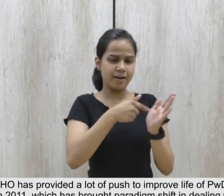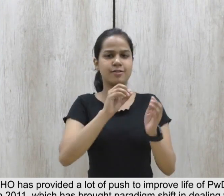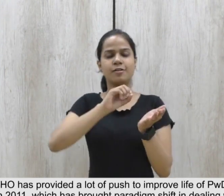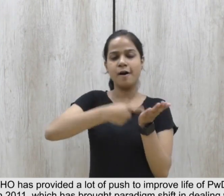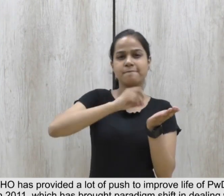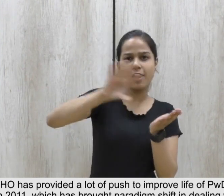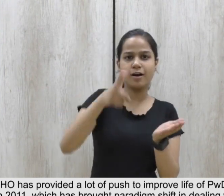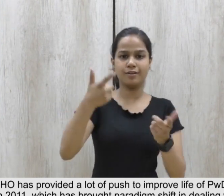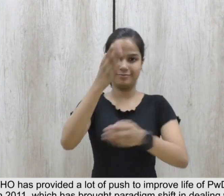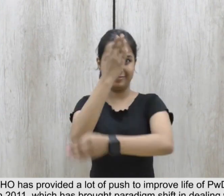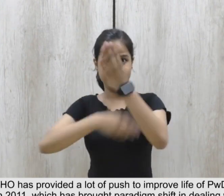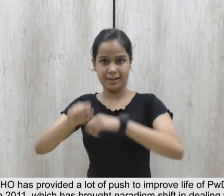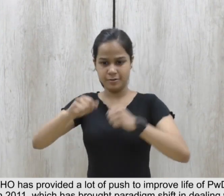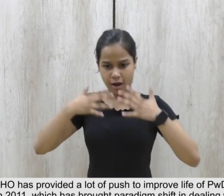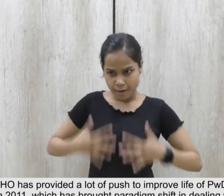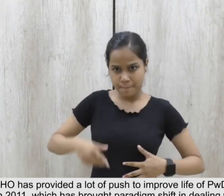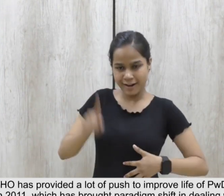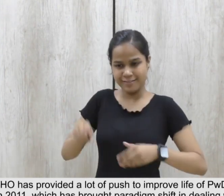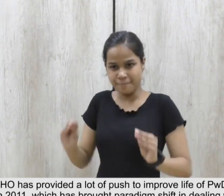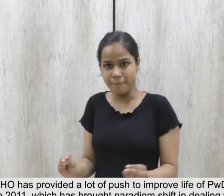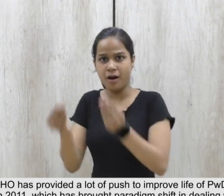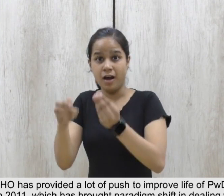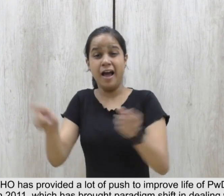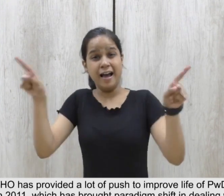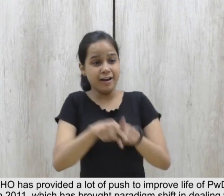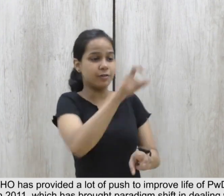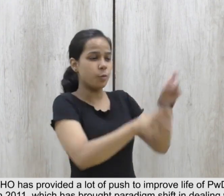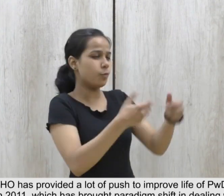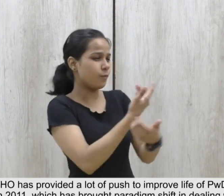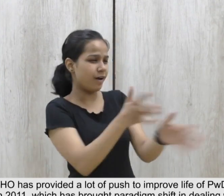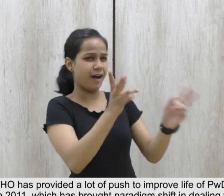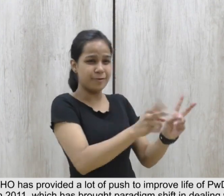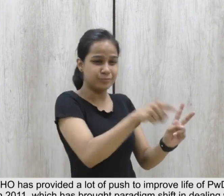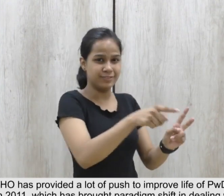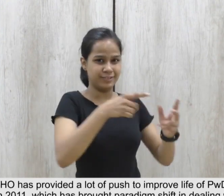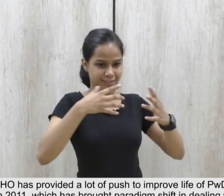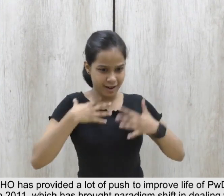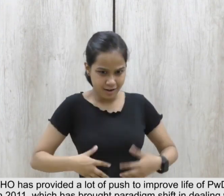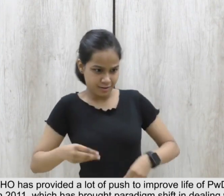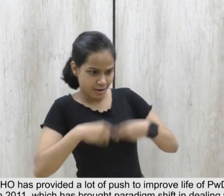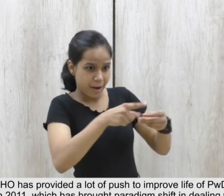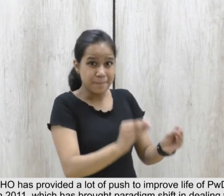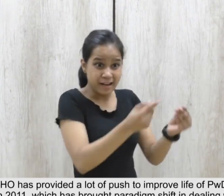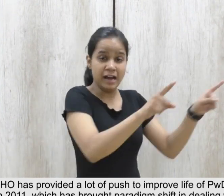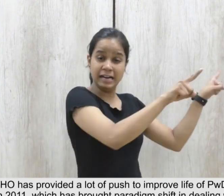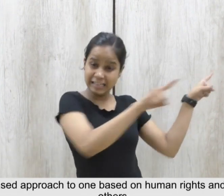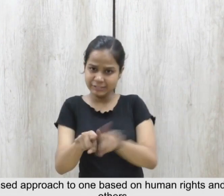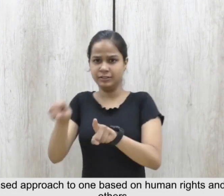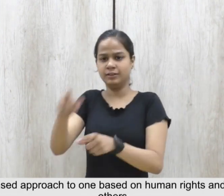which has brought paradigm shift in dealing with PWDs, i.e., from a medical or